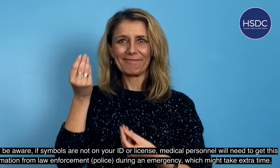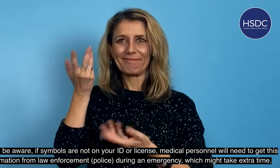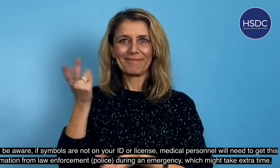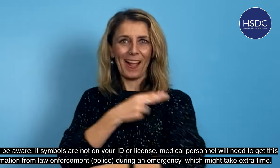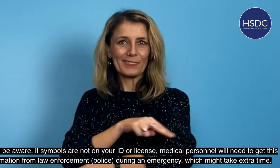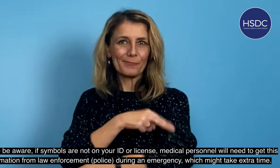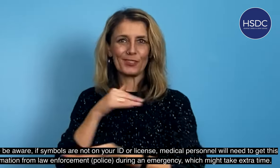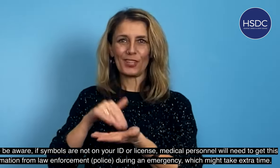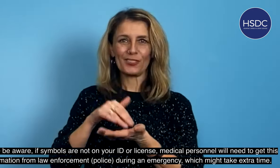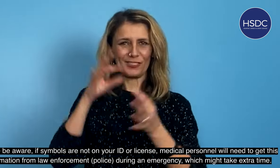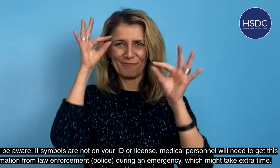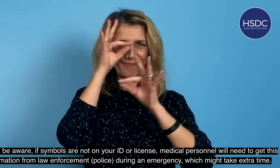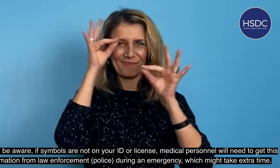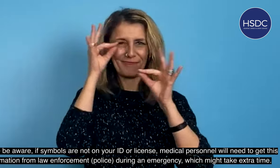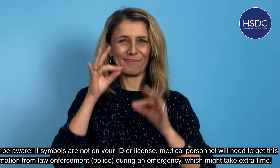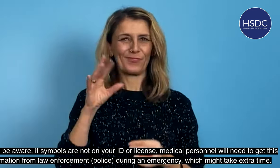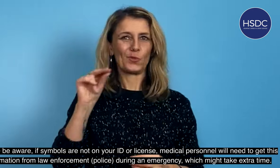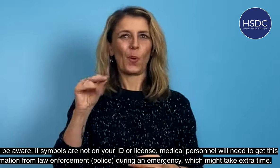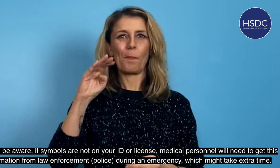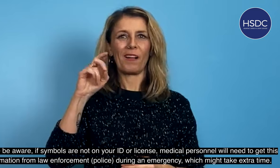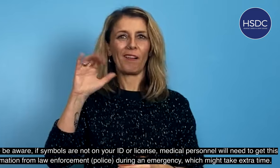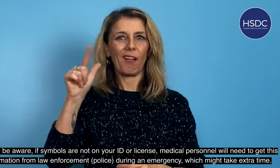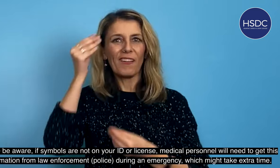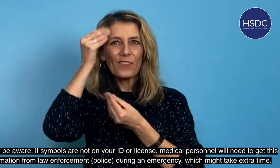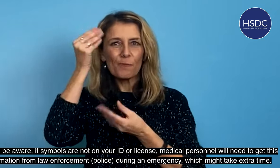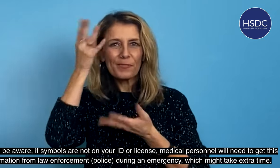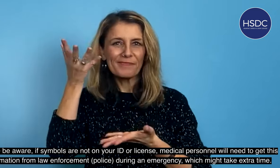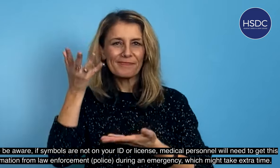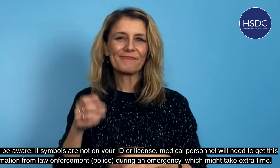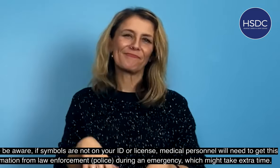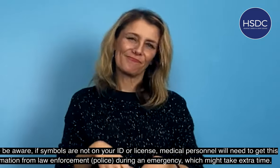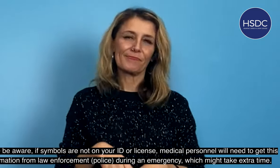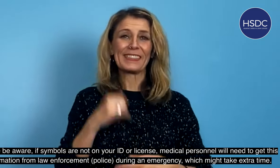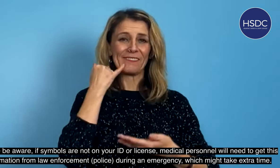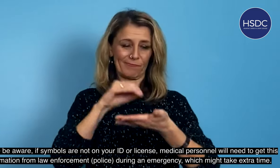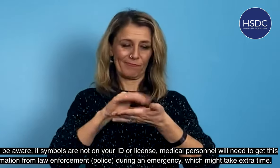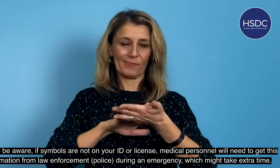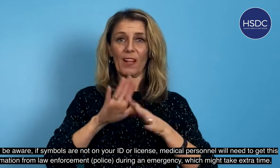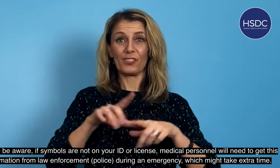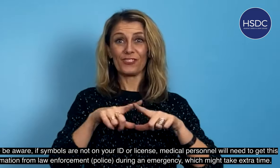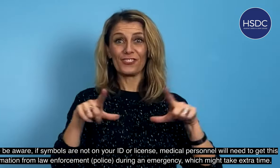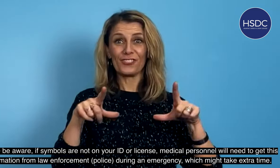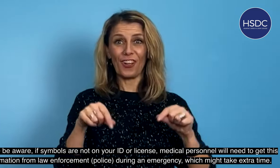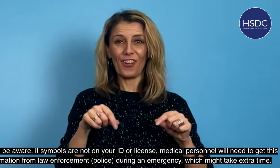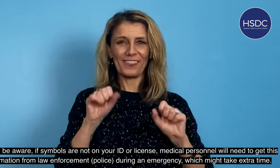symbols are not on your ID or license, medical personnel will need to get this information from law enforcement,